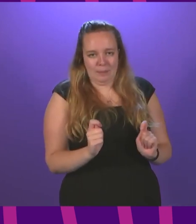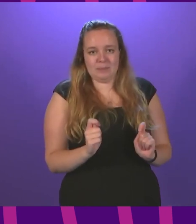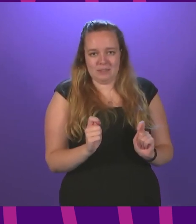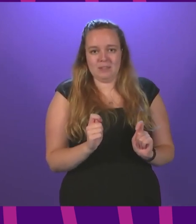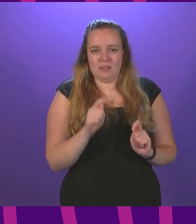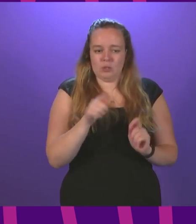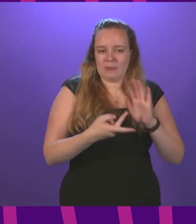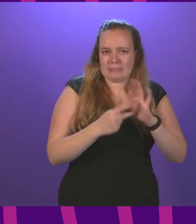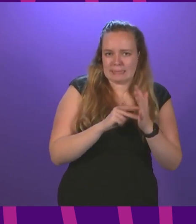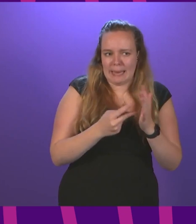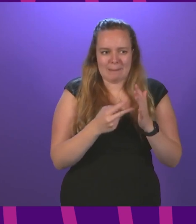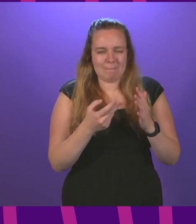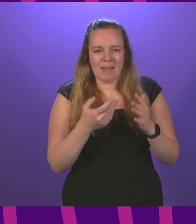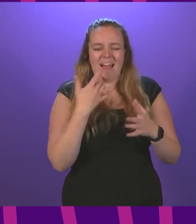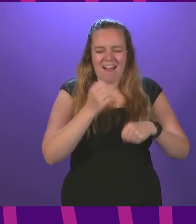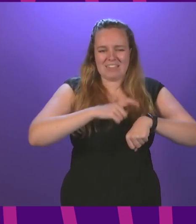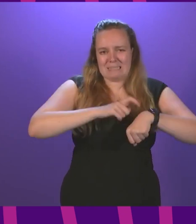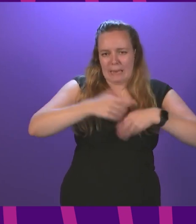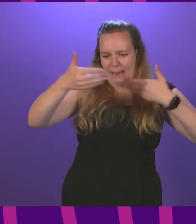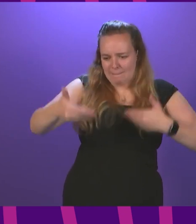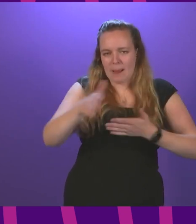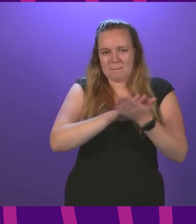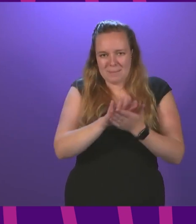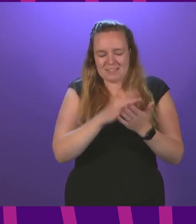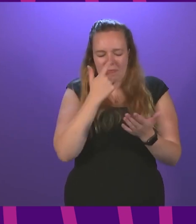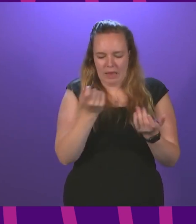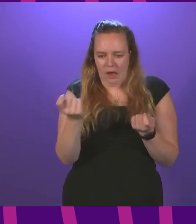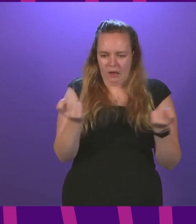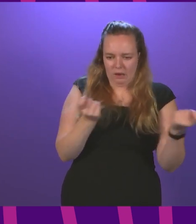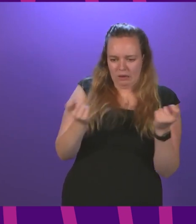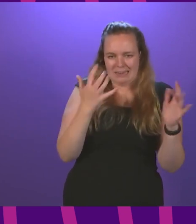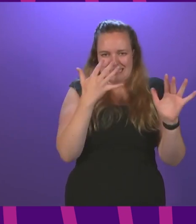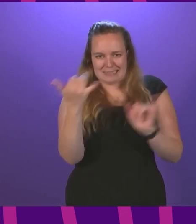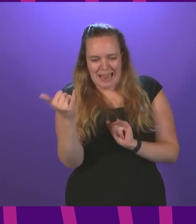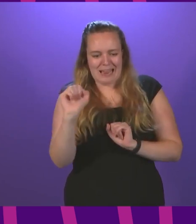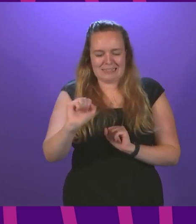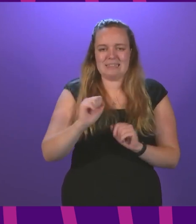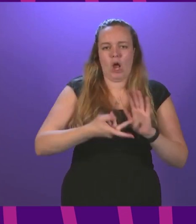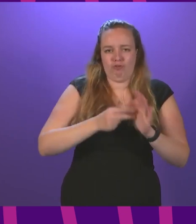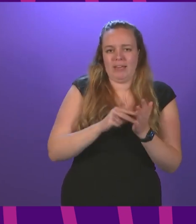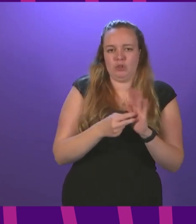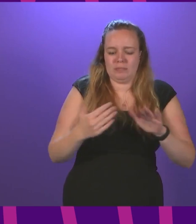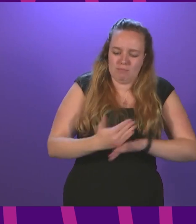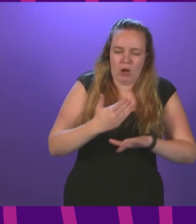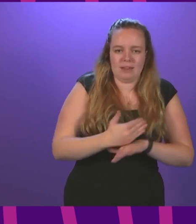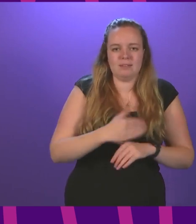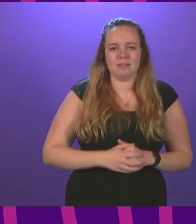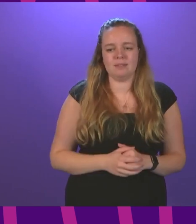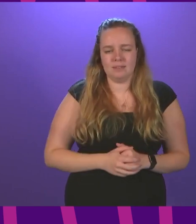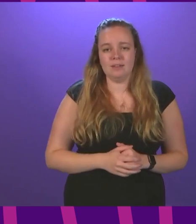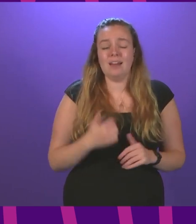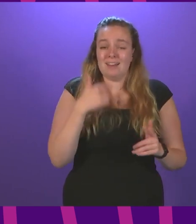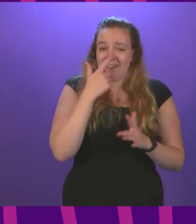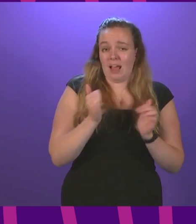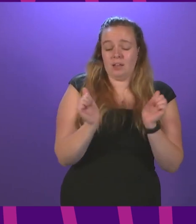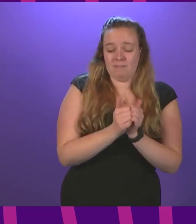place upon them and give them a period in which they can operationalise and test their arrangements in practice. I can, therefore, confirm